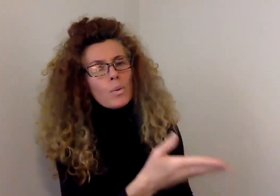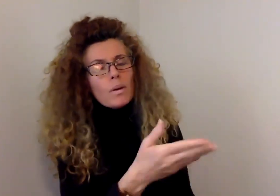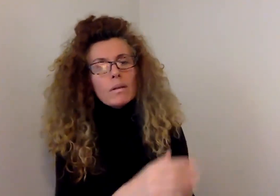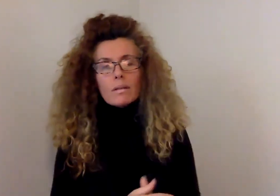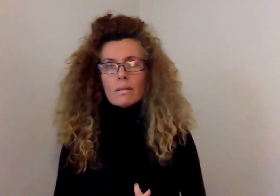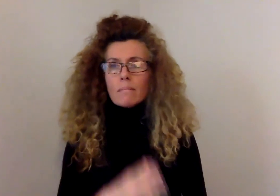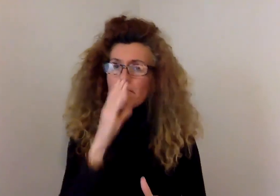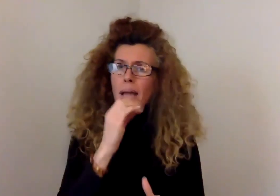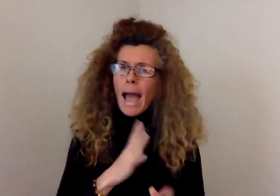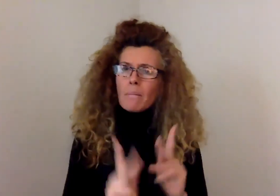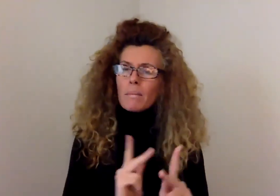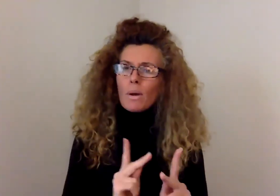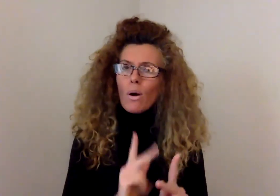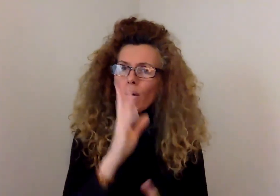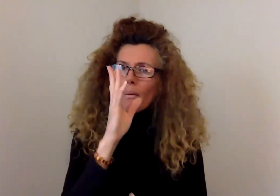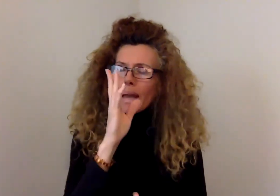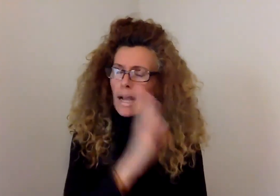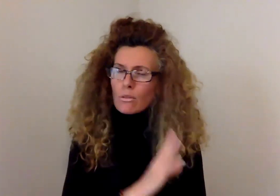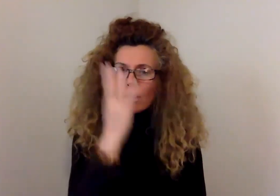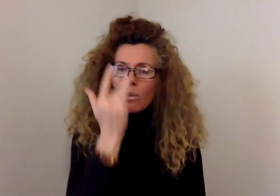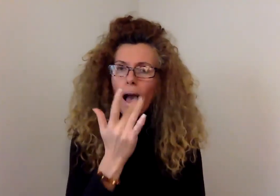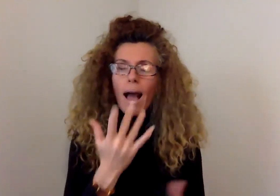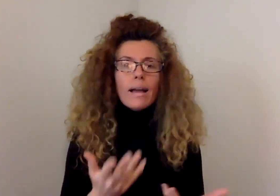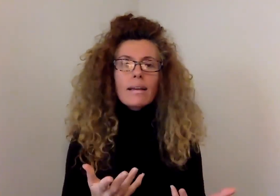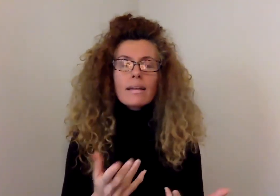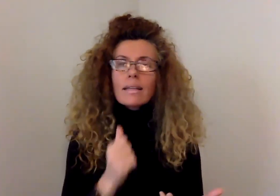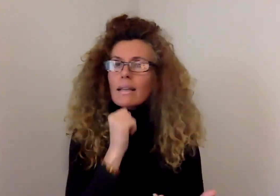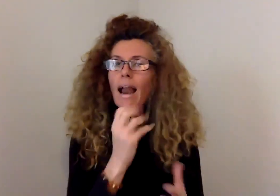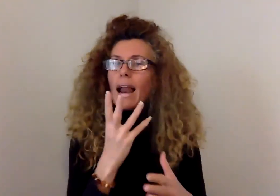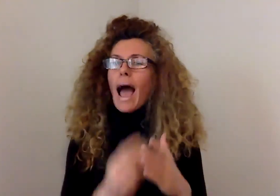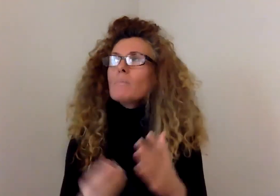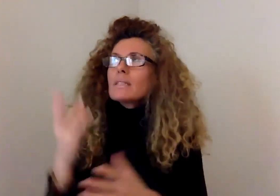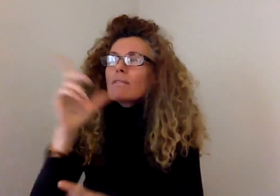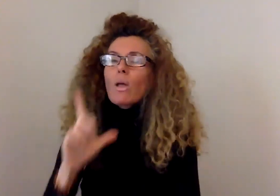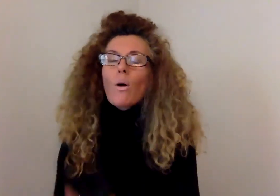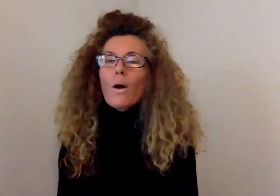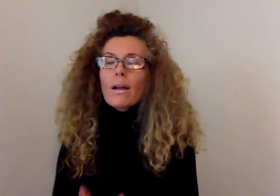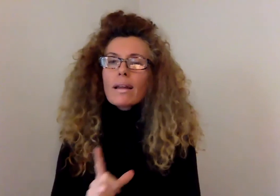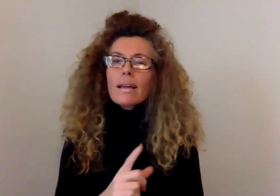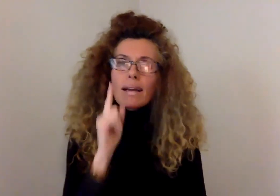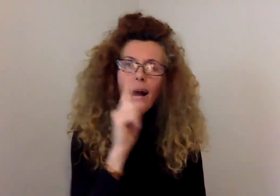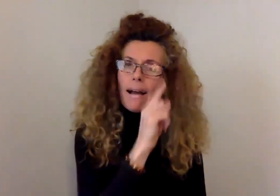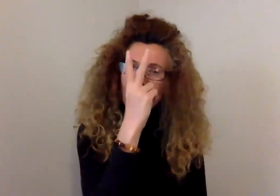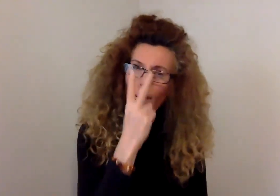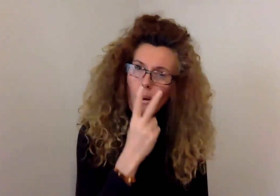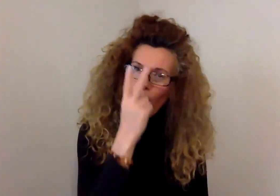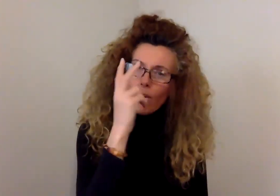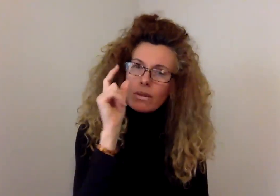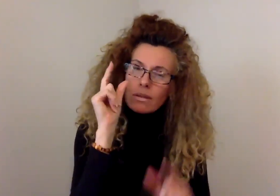ignorance, it is man's own closed eyes. The master has always been present, but man